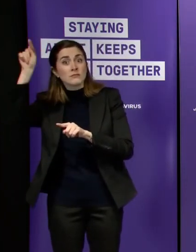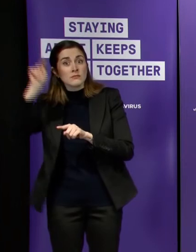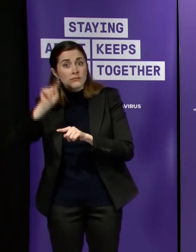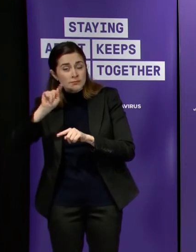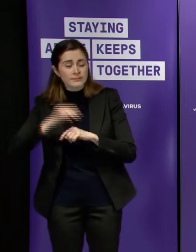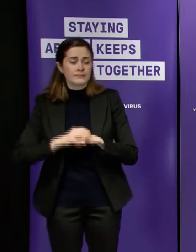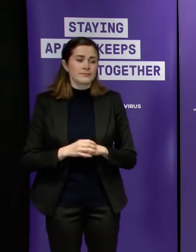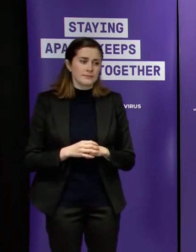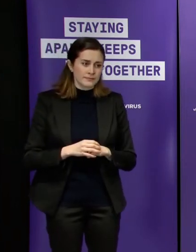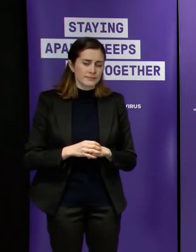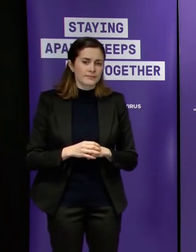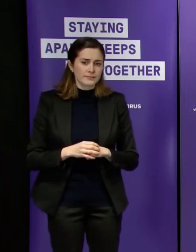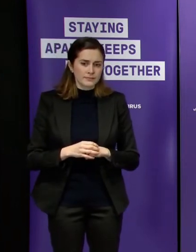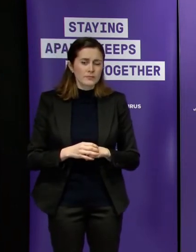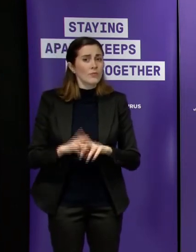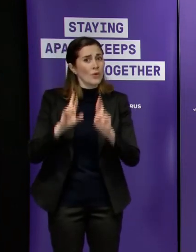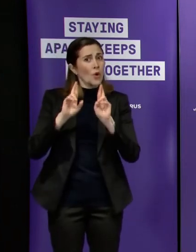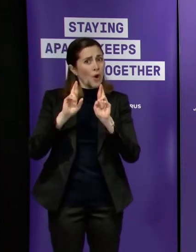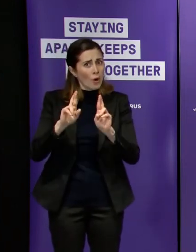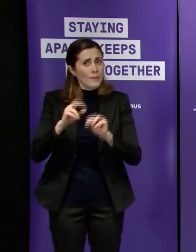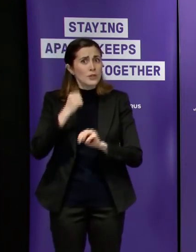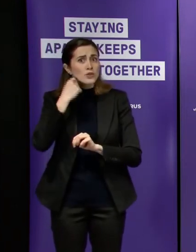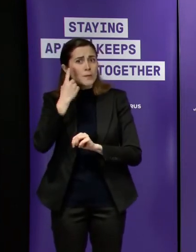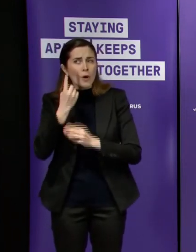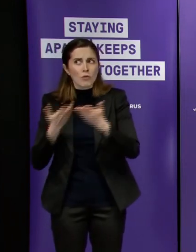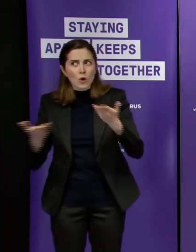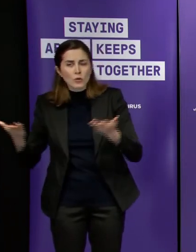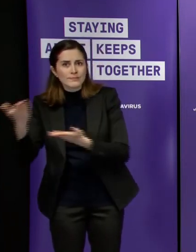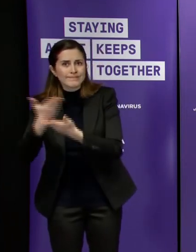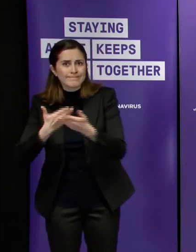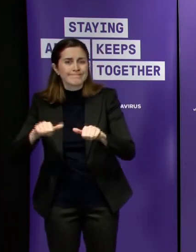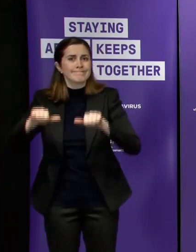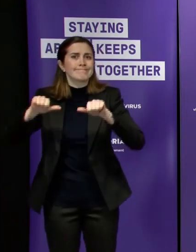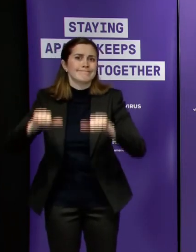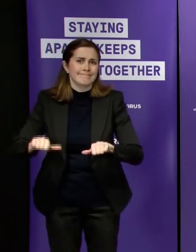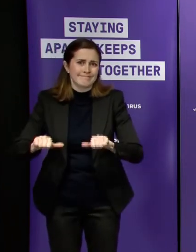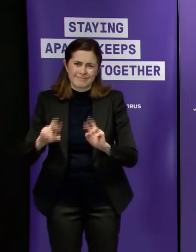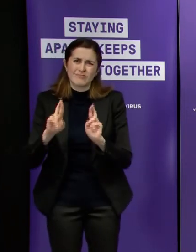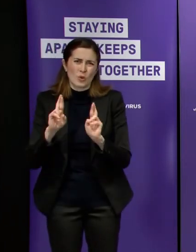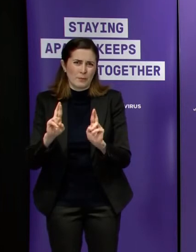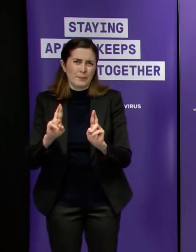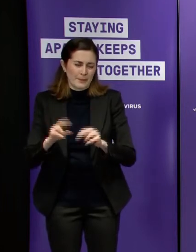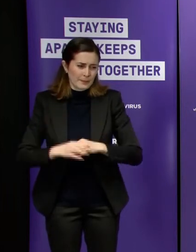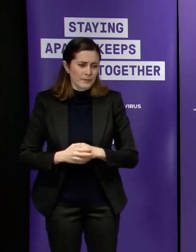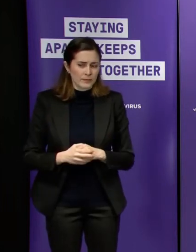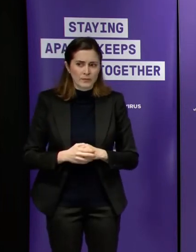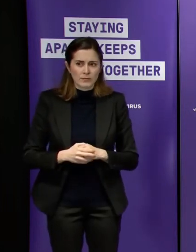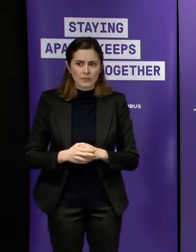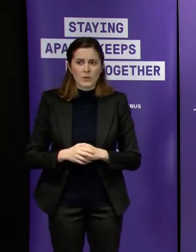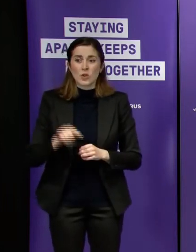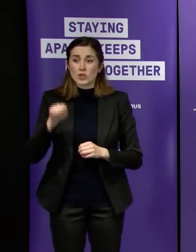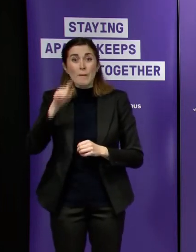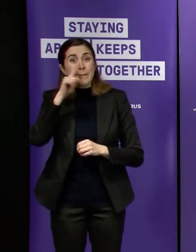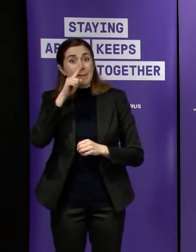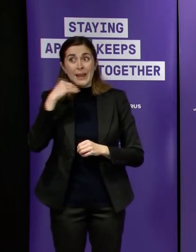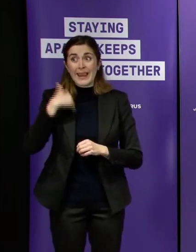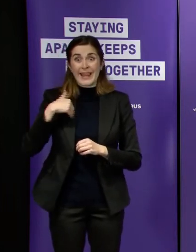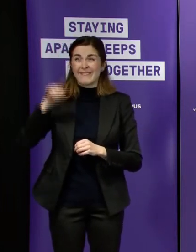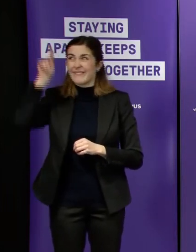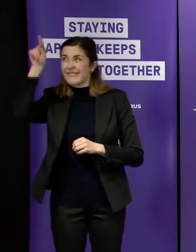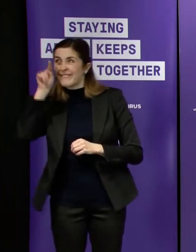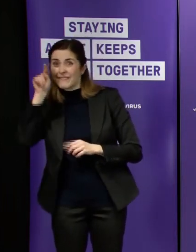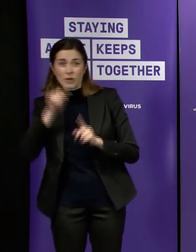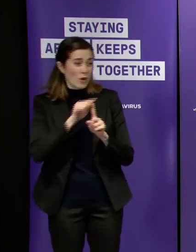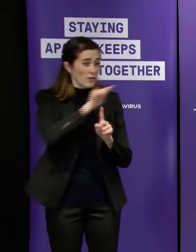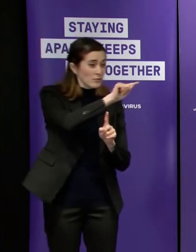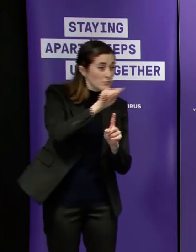i would try to uh i would try to uh reassure that that person or those communities that we're doing everything we